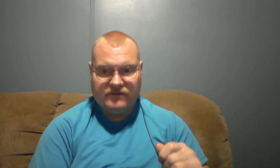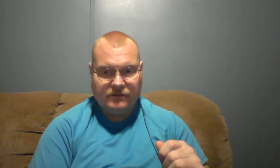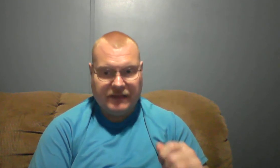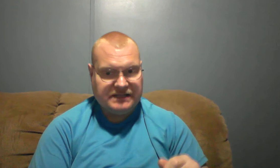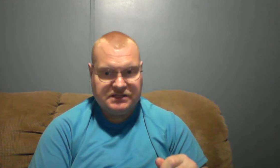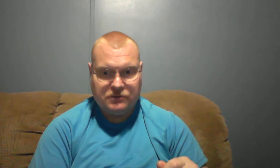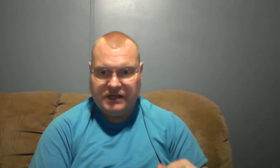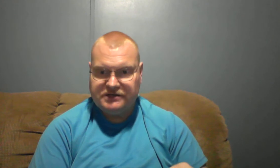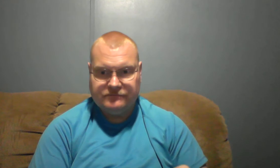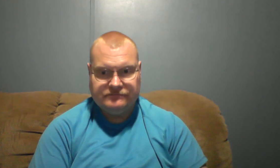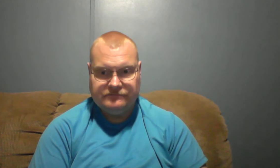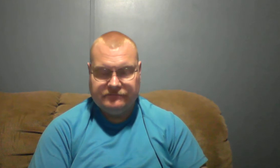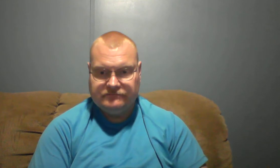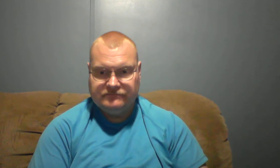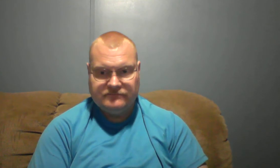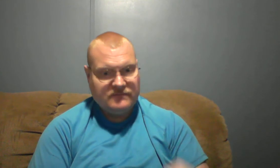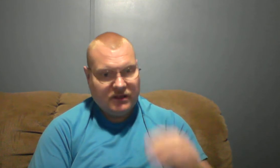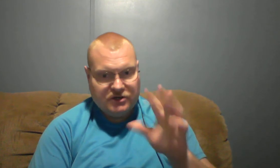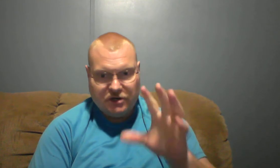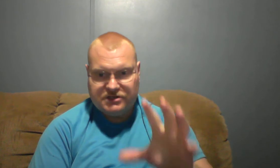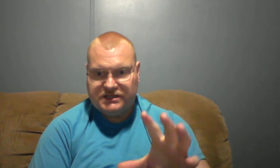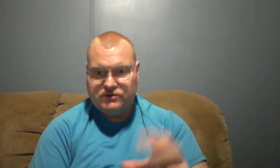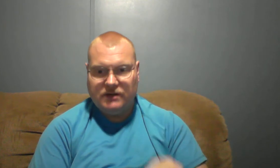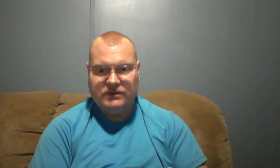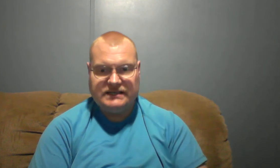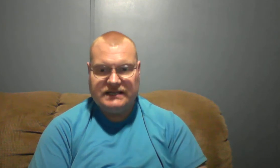bad situation church is in trouble these days